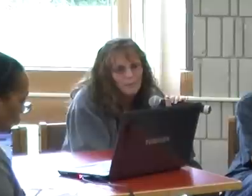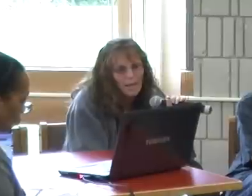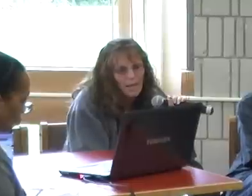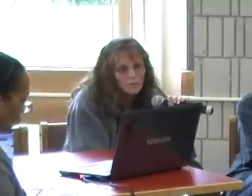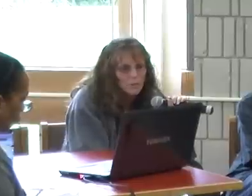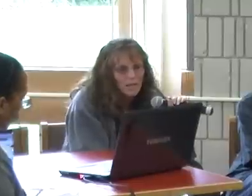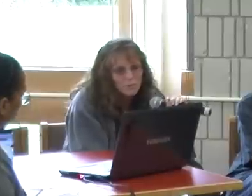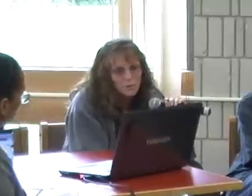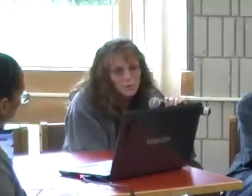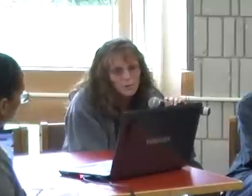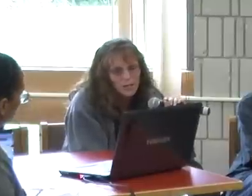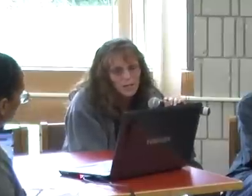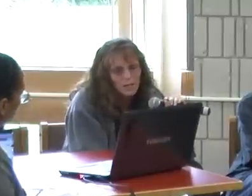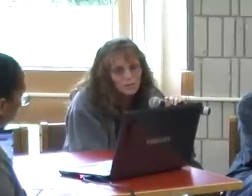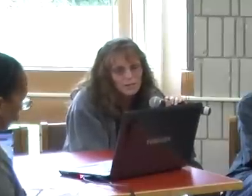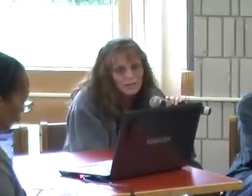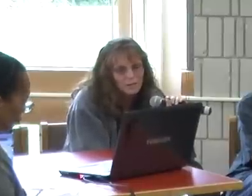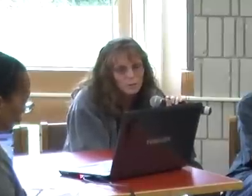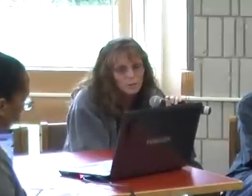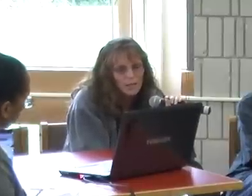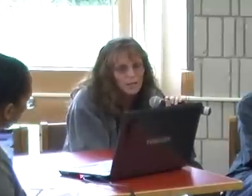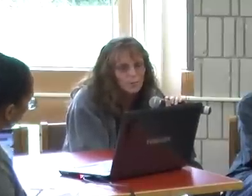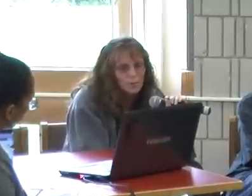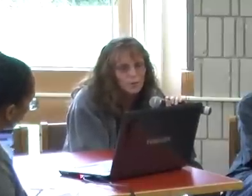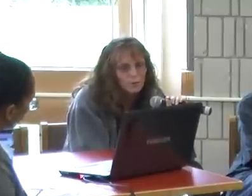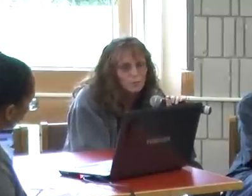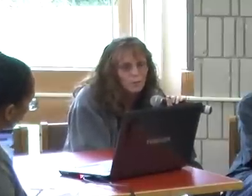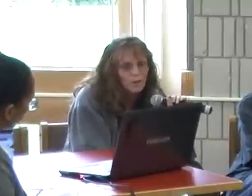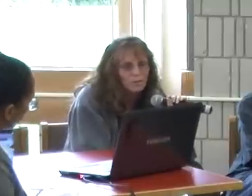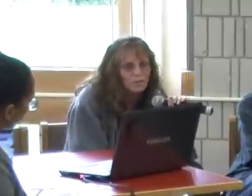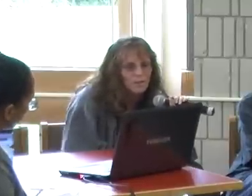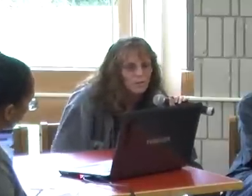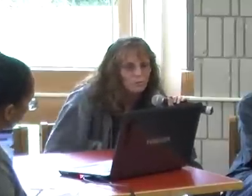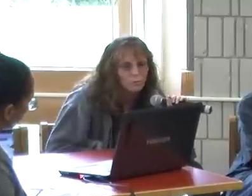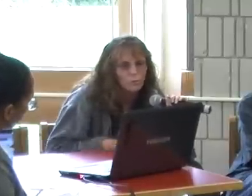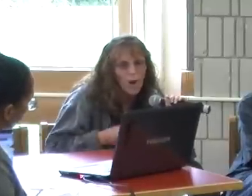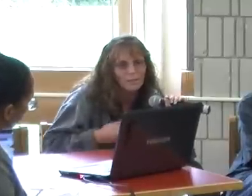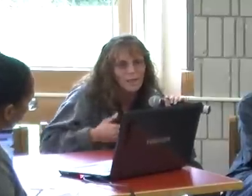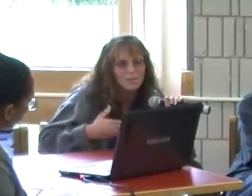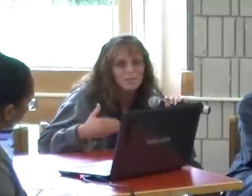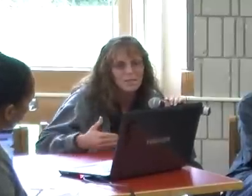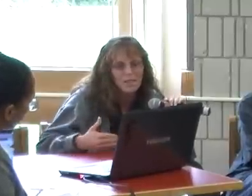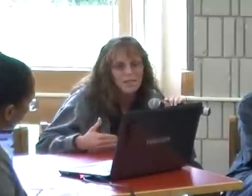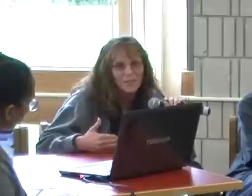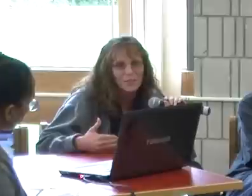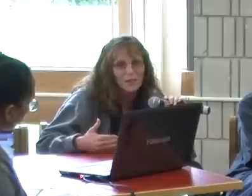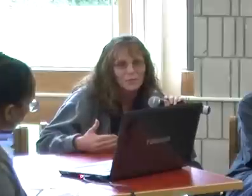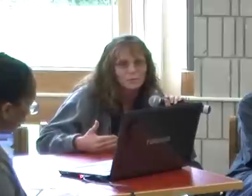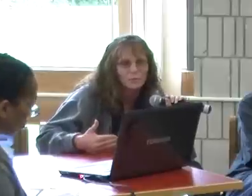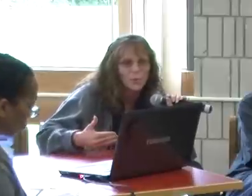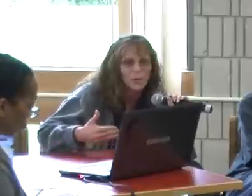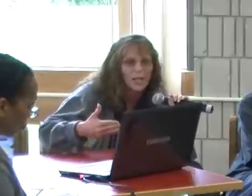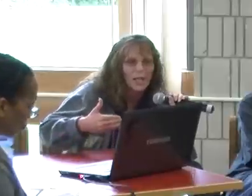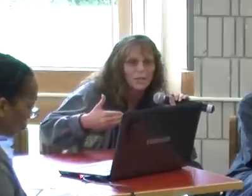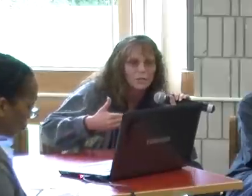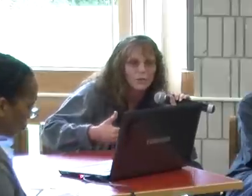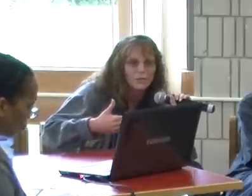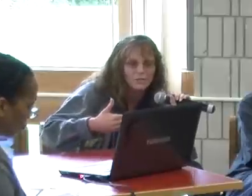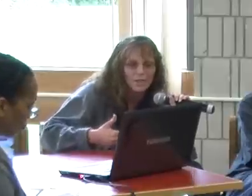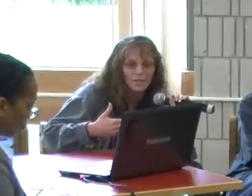I also asked her that she needs to say the words with the wrong letter from Leah so that I could learn to say